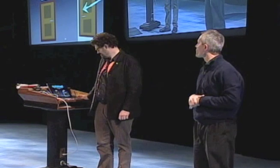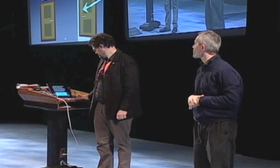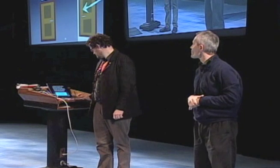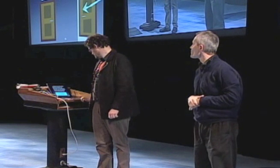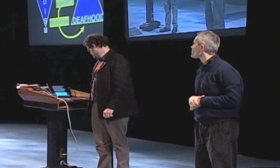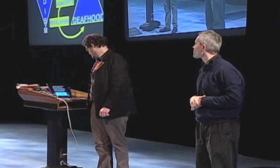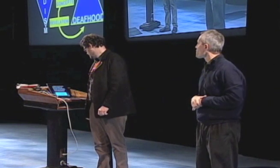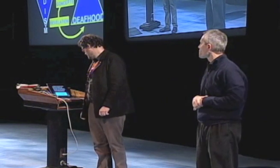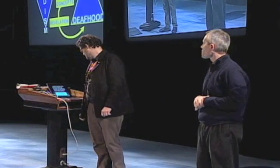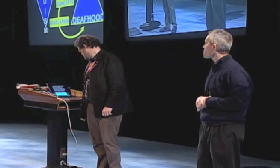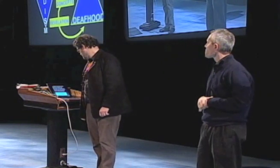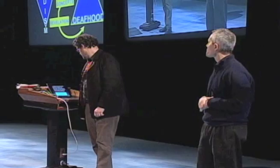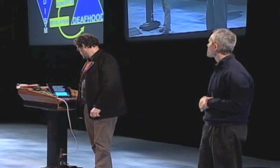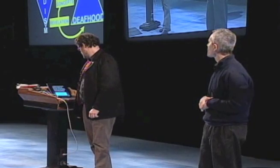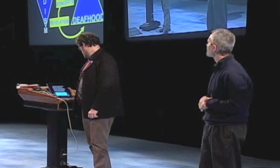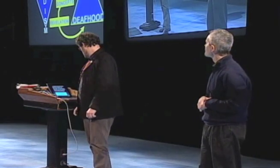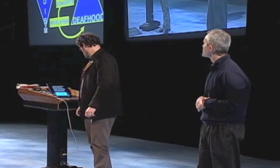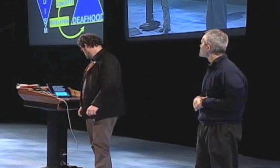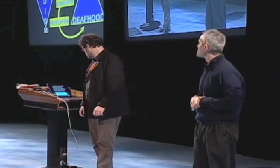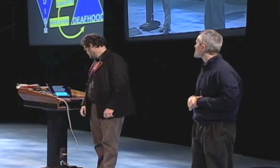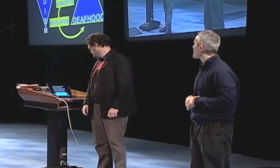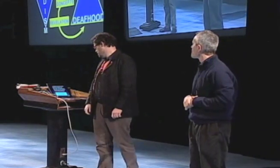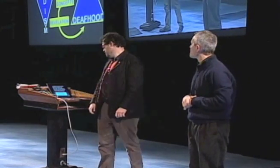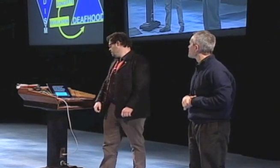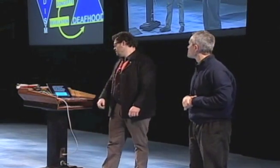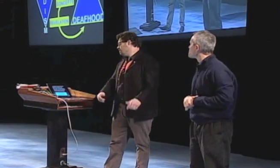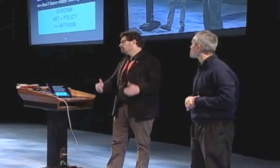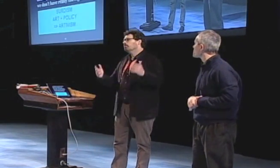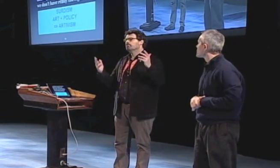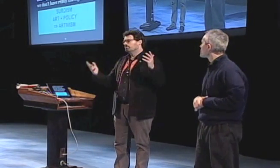to reflect what I was considering certism to mean